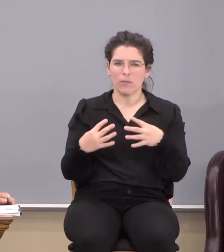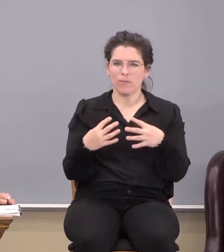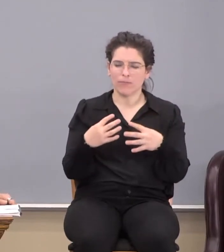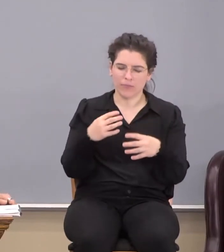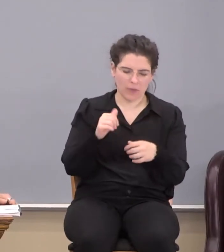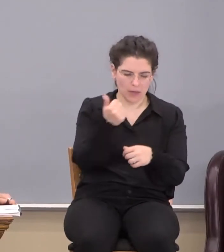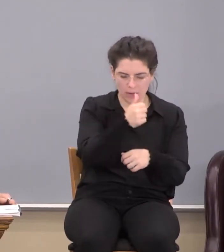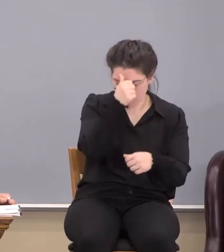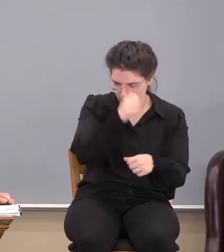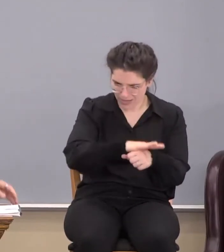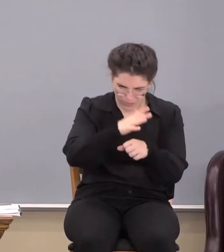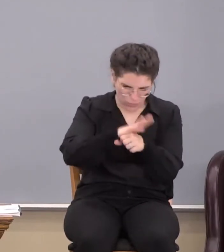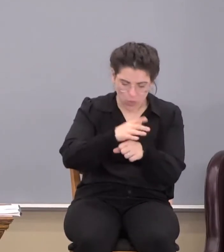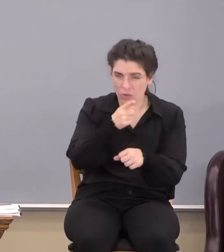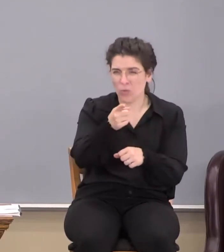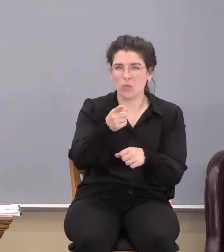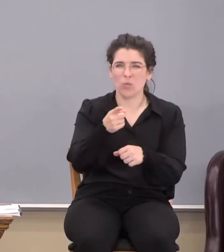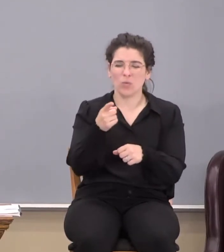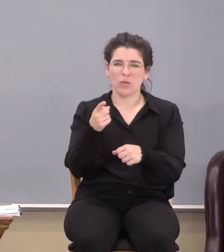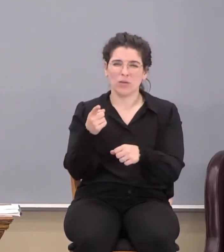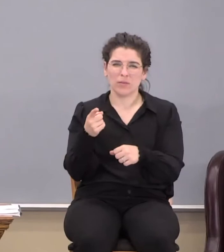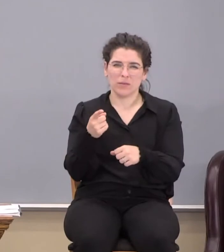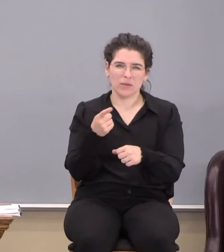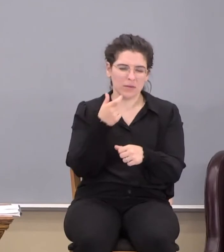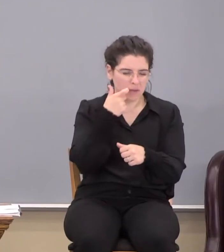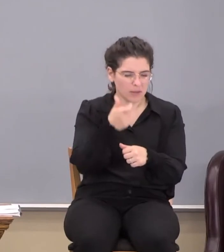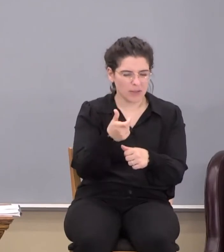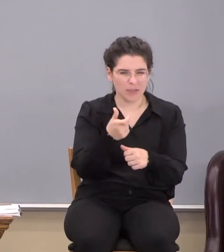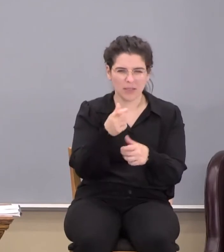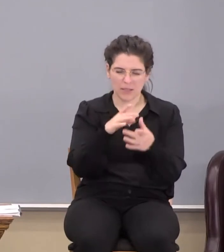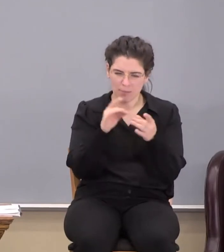says, beware, let's any man spoil you. What's the message,